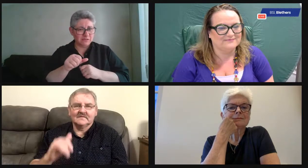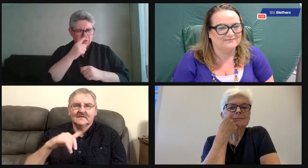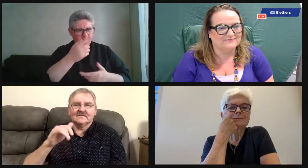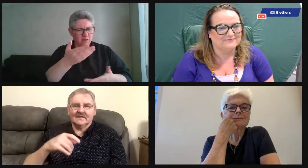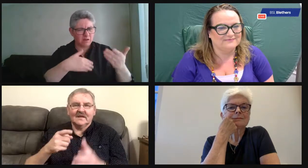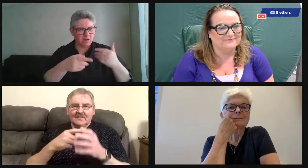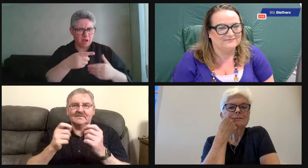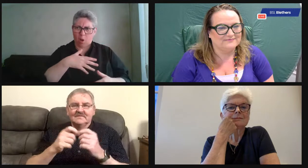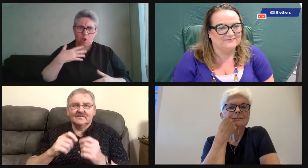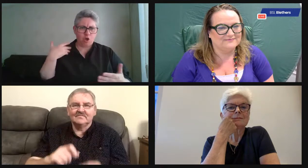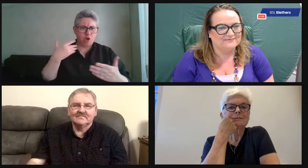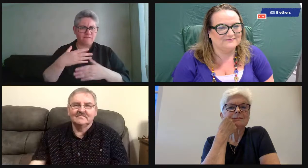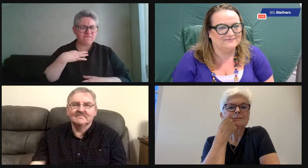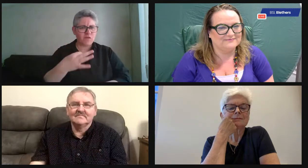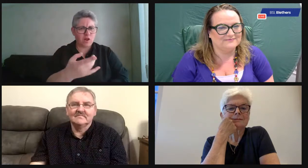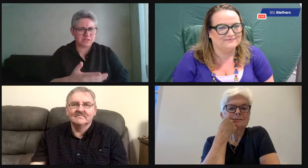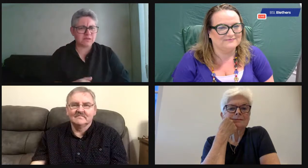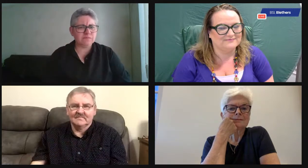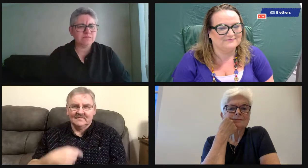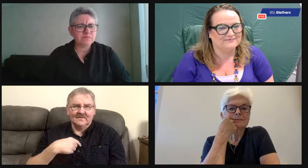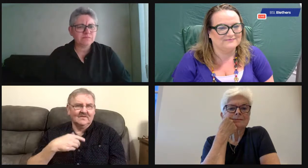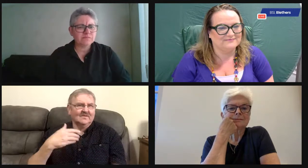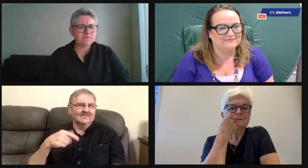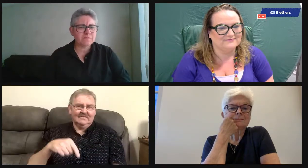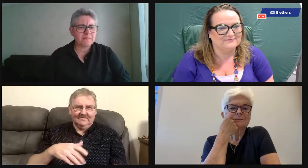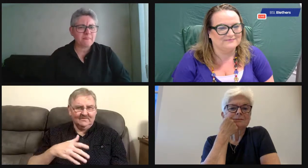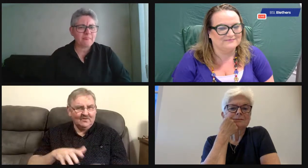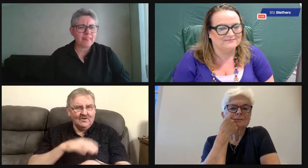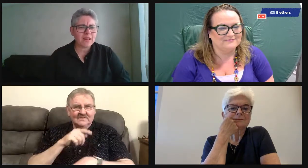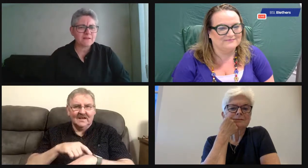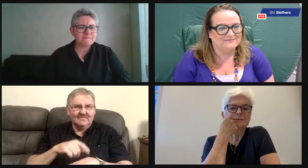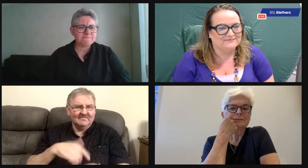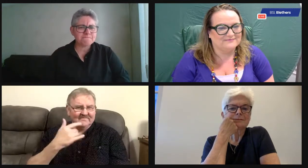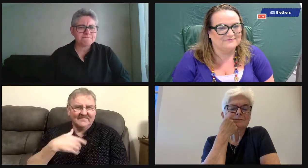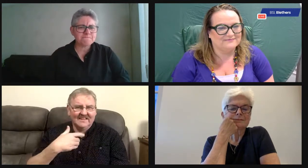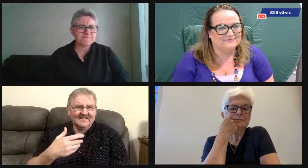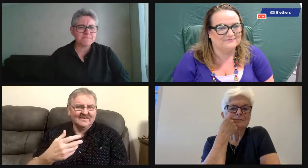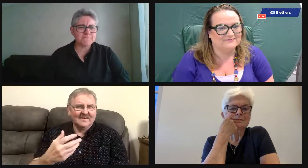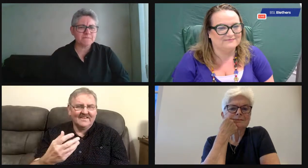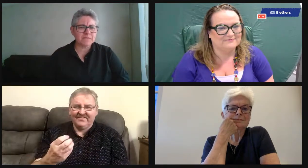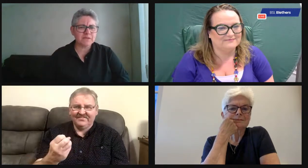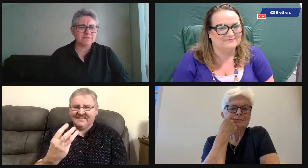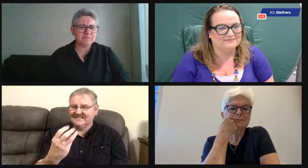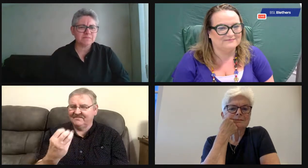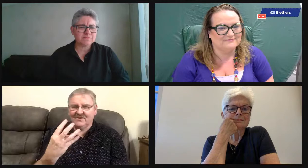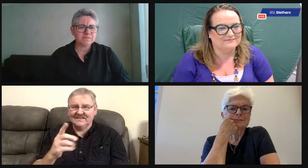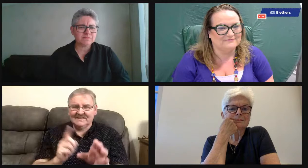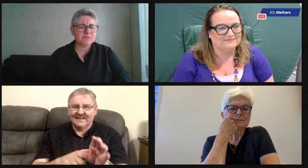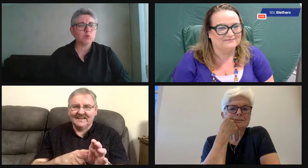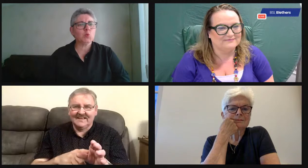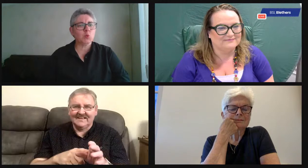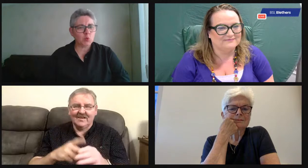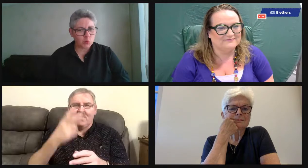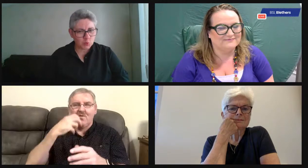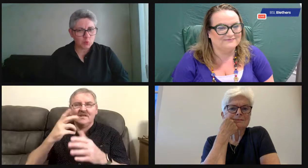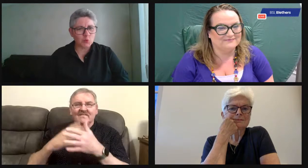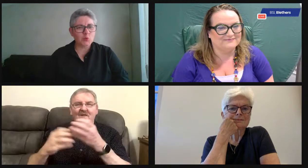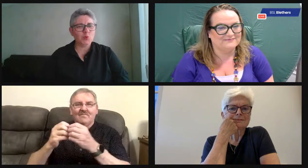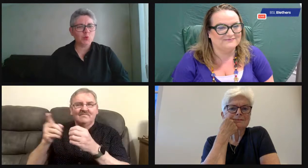for Aberdeen Deaf Club. Am I right? Can you tell us more about that? How did you get involved in volunteering there? I've been the chair for a long time,